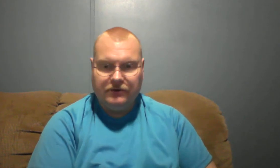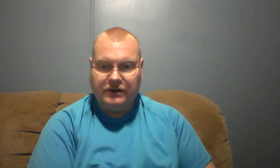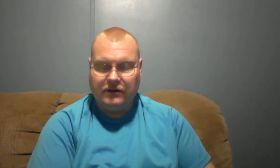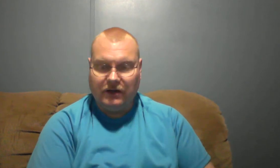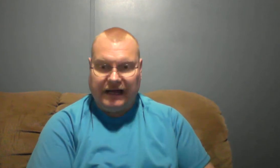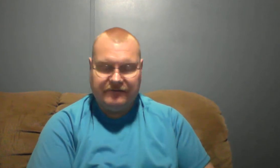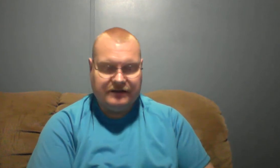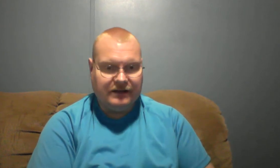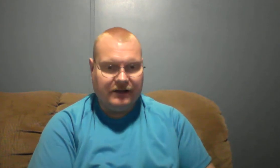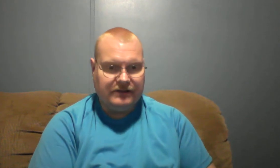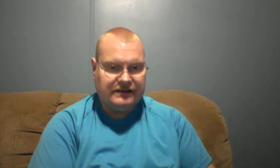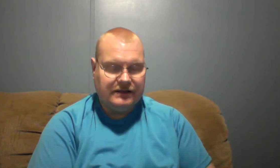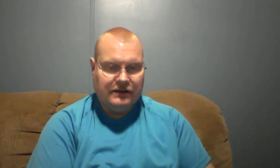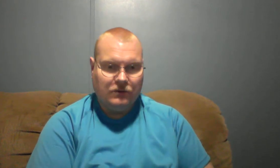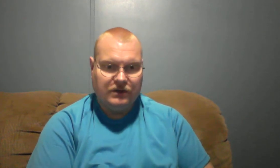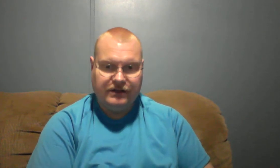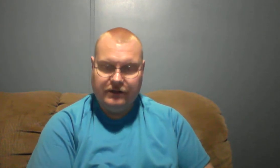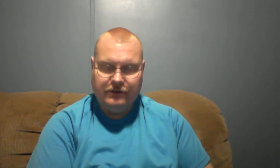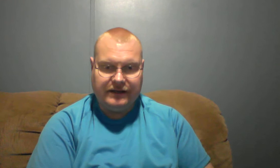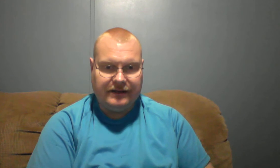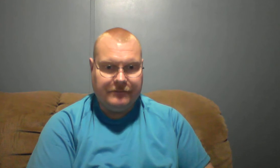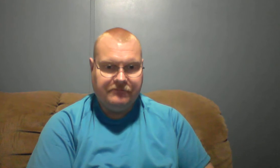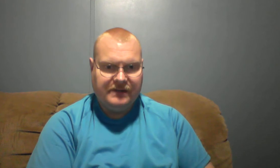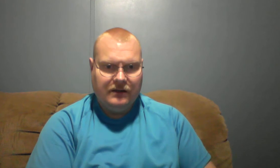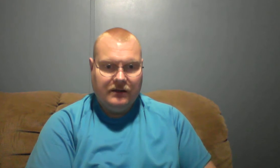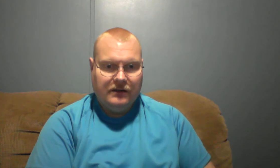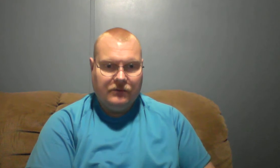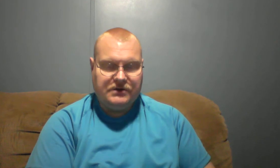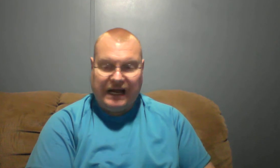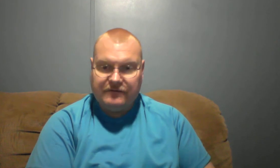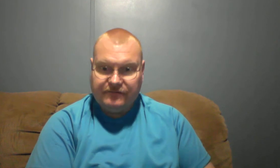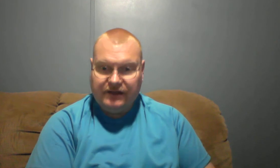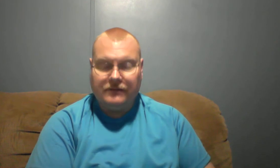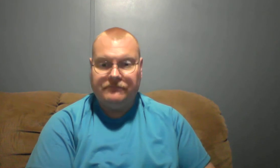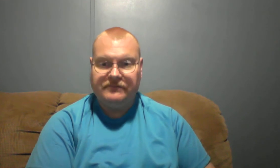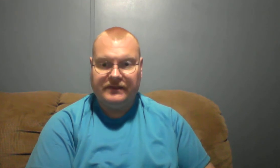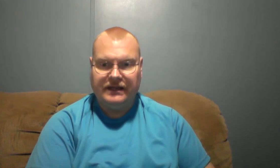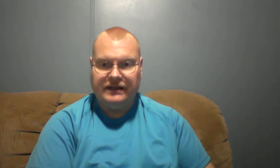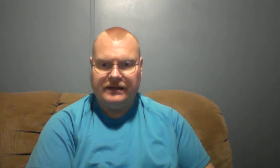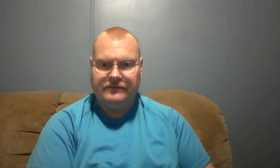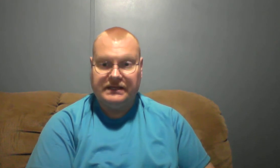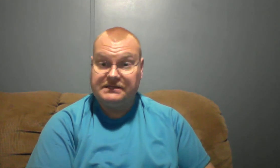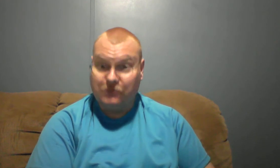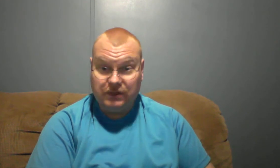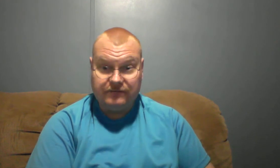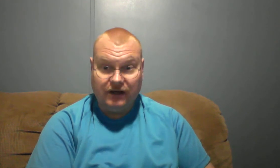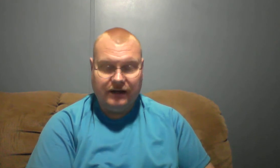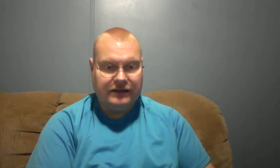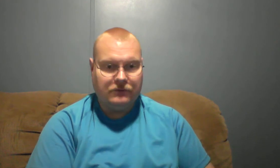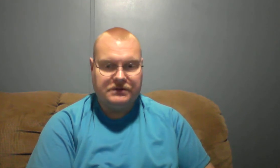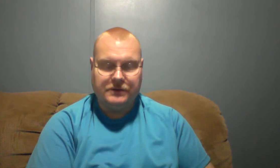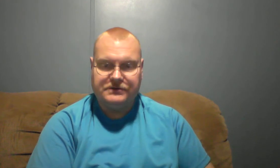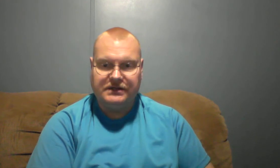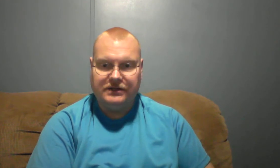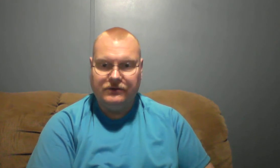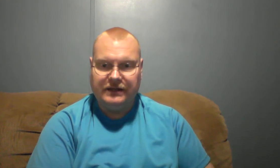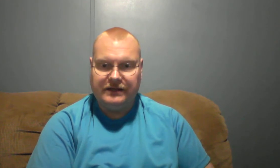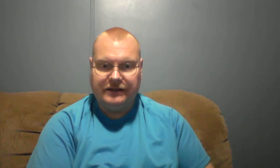our life, you know, that we're to do. And, uh, we try to fulfill them and, uh, that's the will of God that we're supposed to do. And, uh,